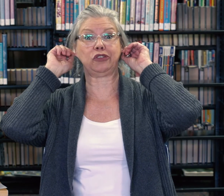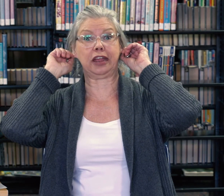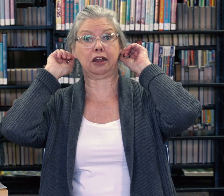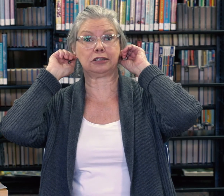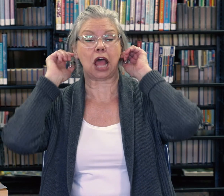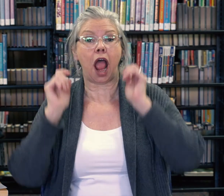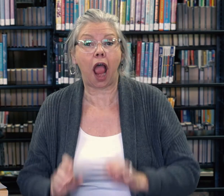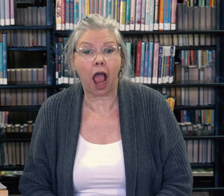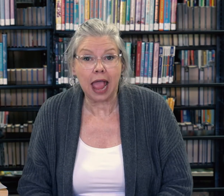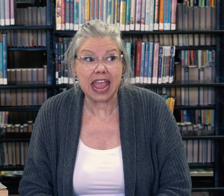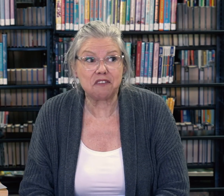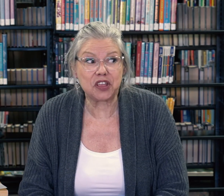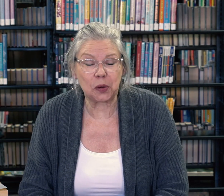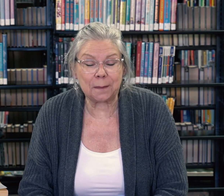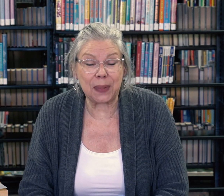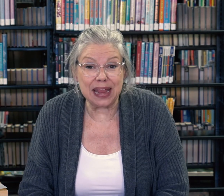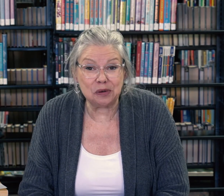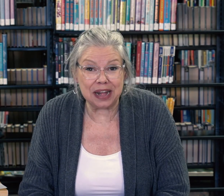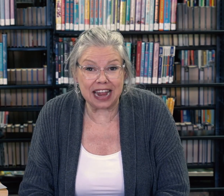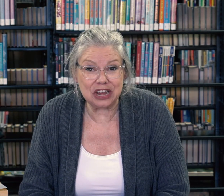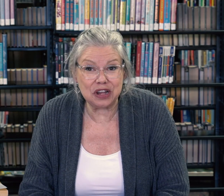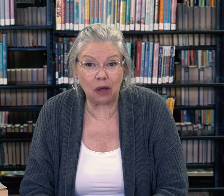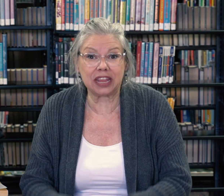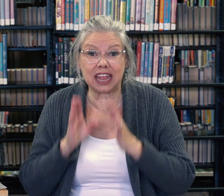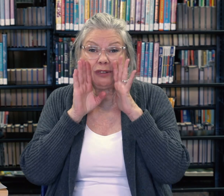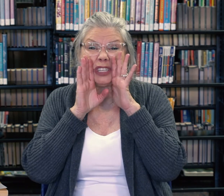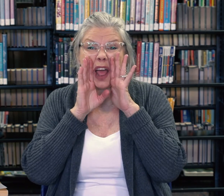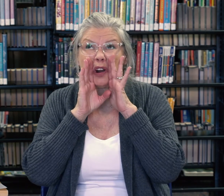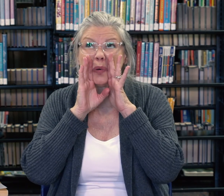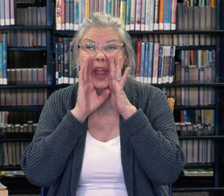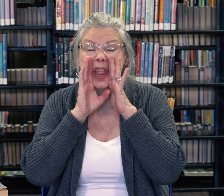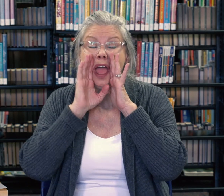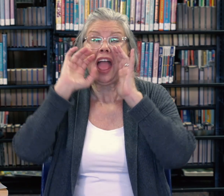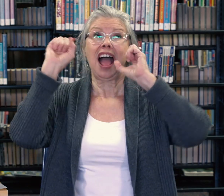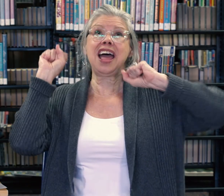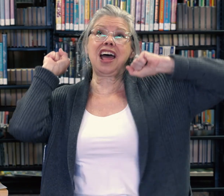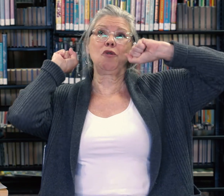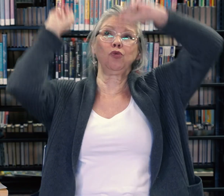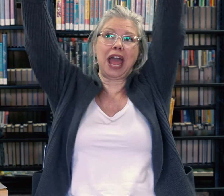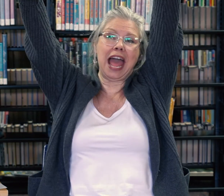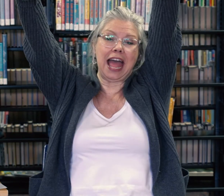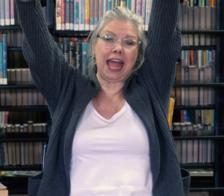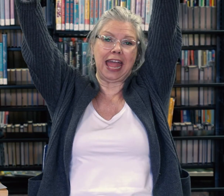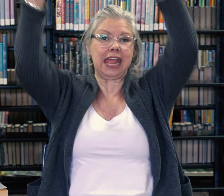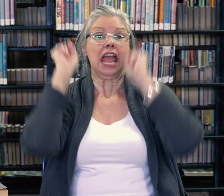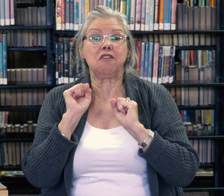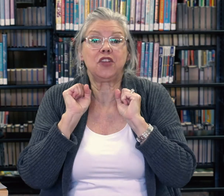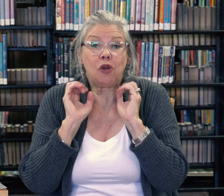ears. If you're a penguin and you know it, can you shout hooray? Hooray! If you're